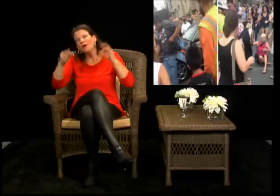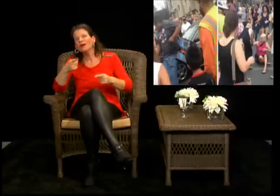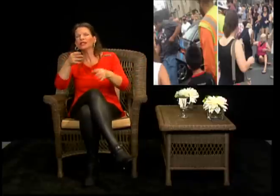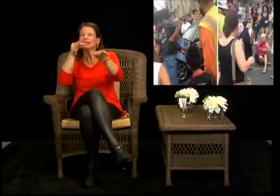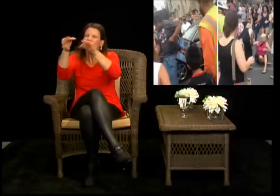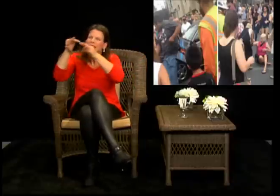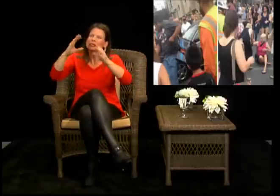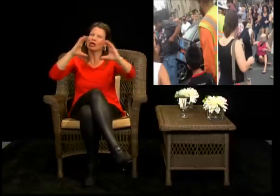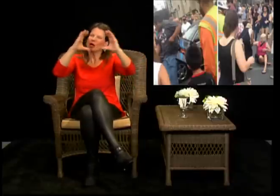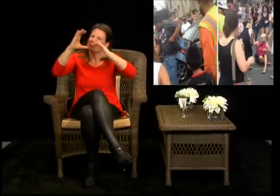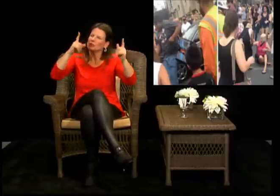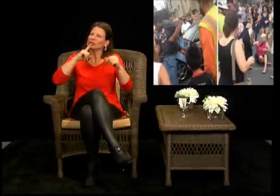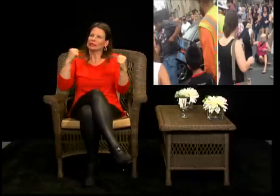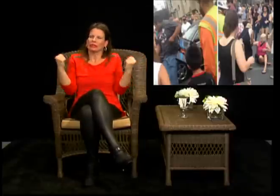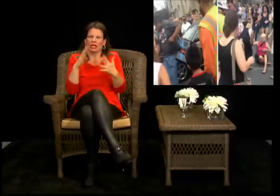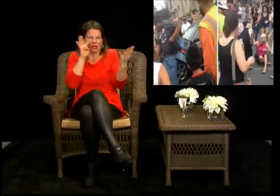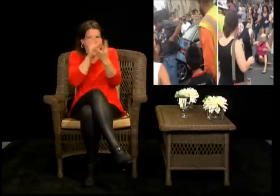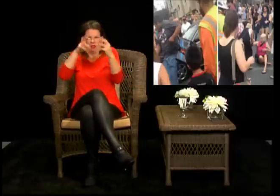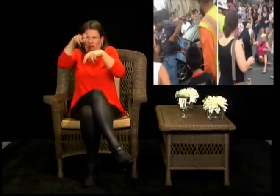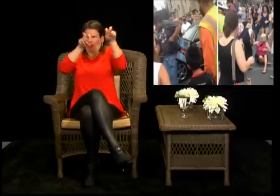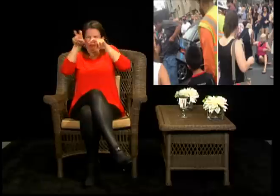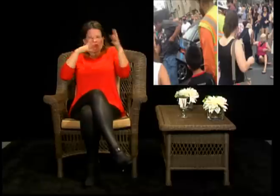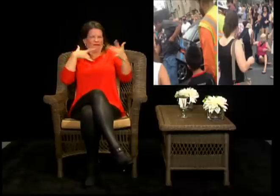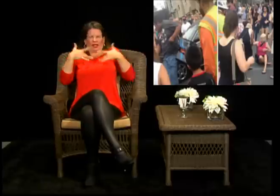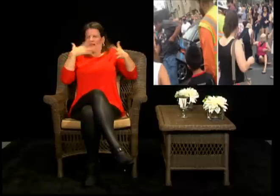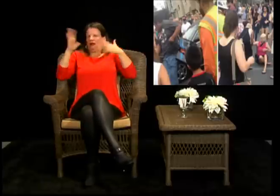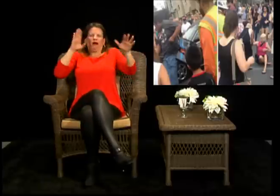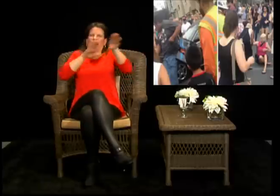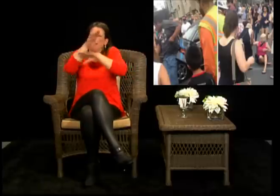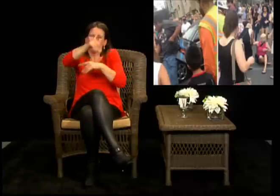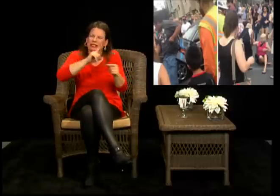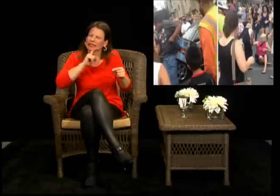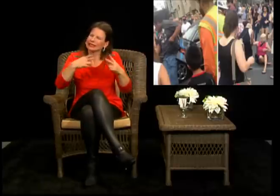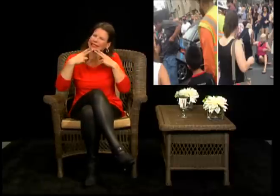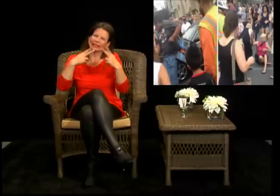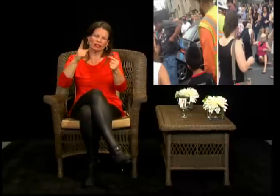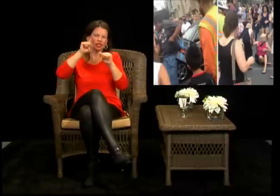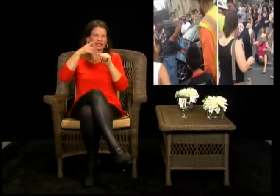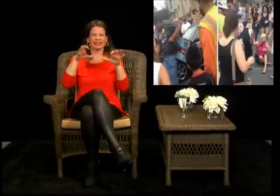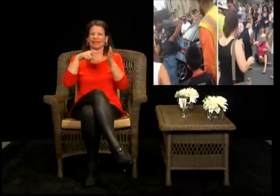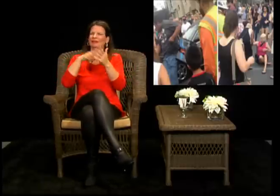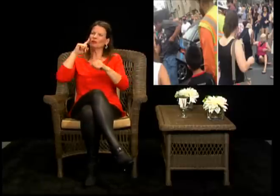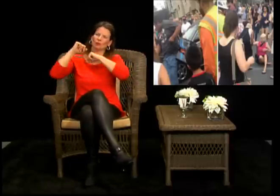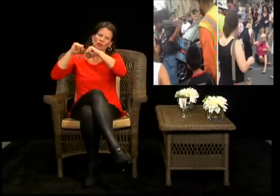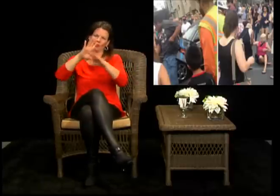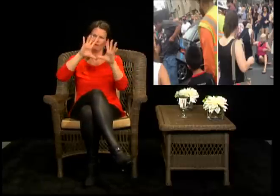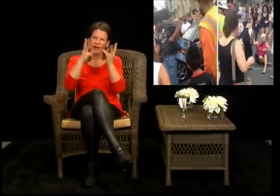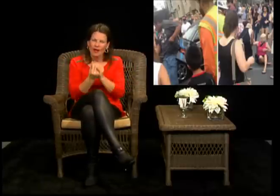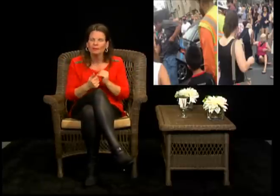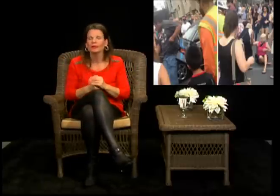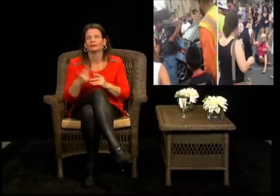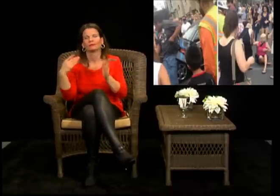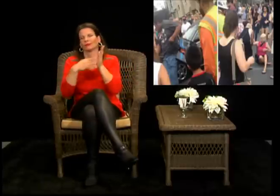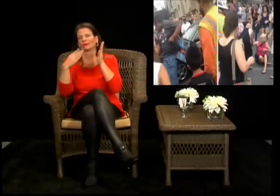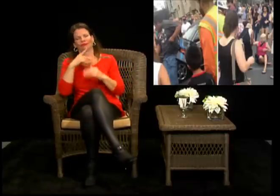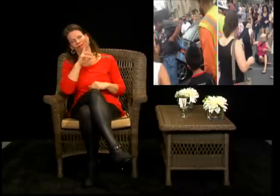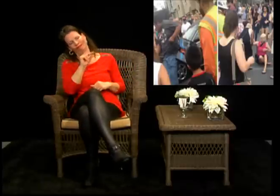Um, he explained that, you know, he wasn't able, he didn't know what's going on. He couldn't communicate. He, uh, played innocent